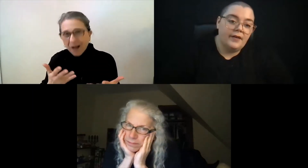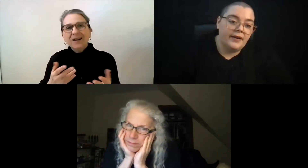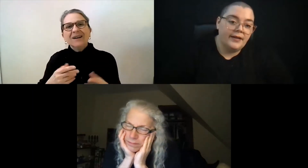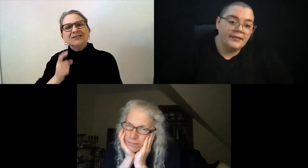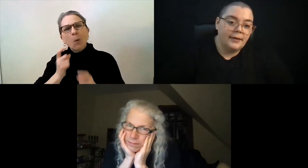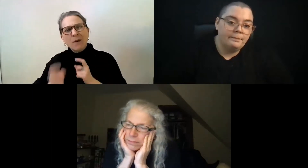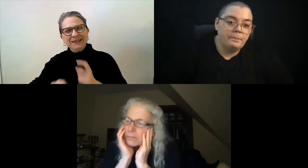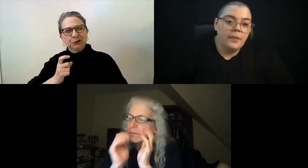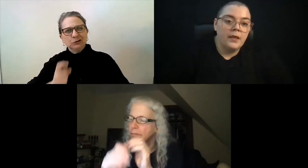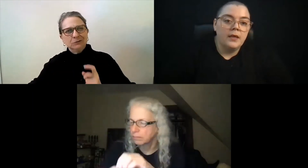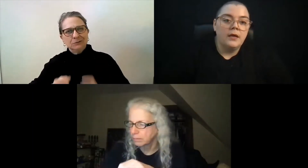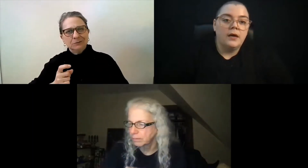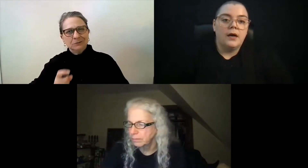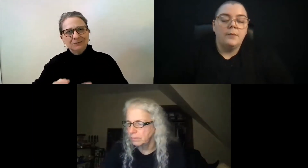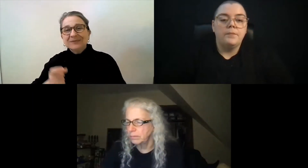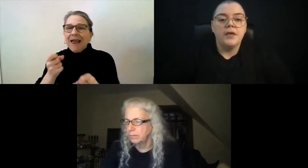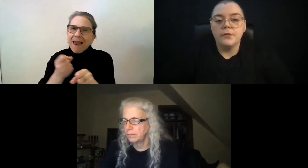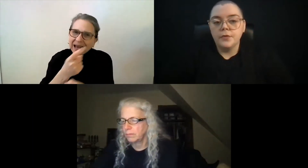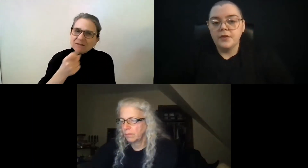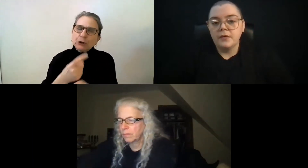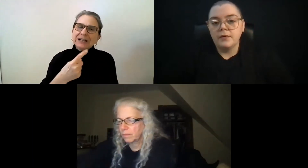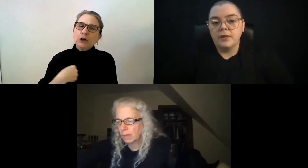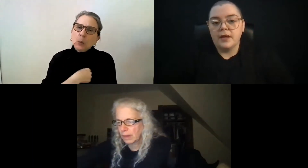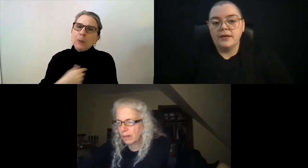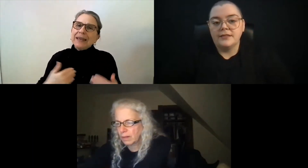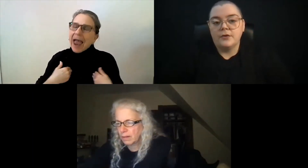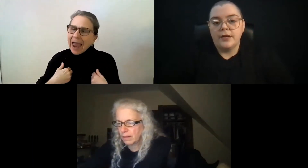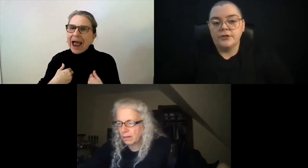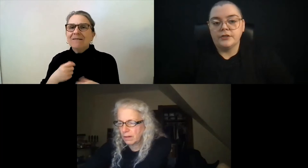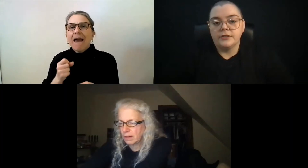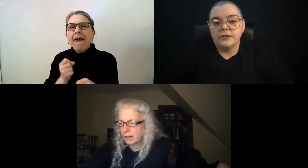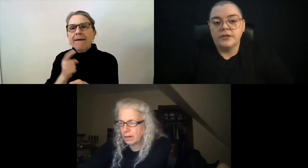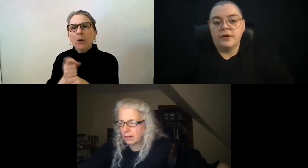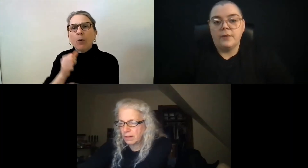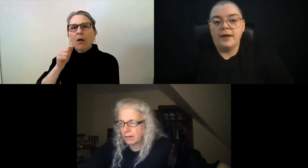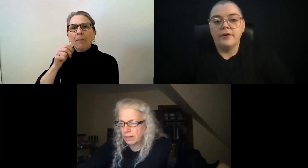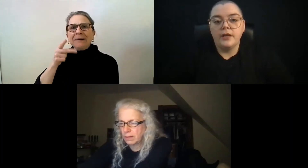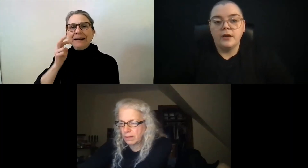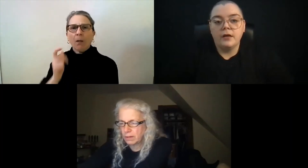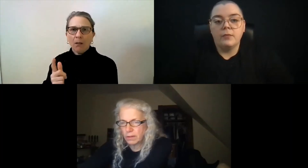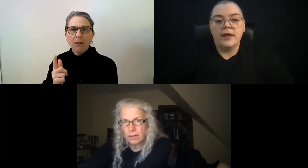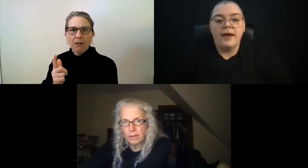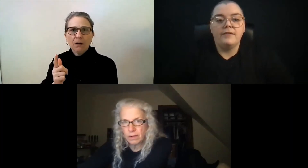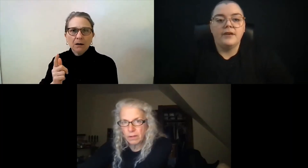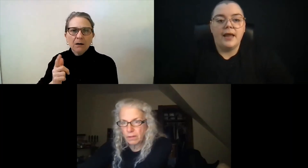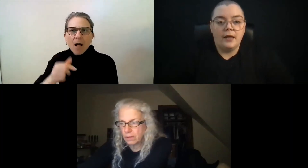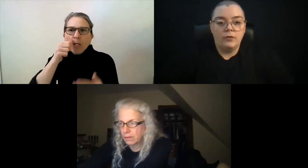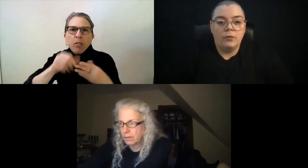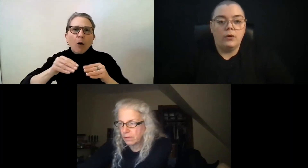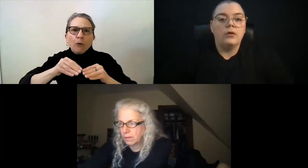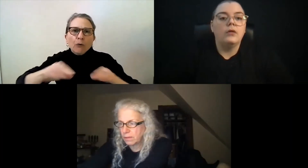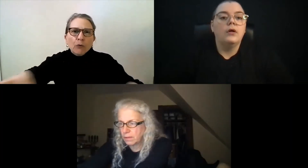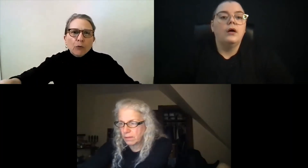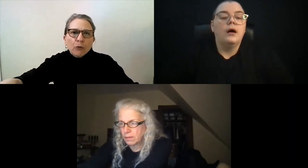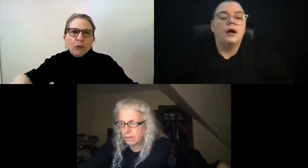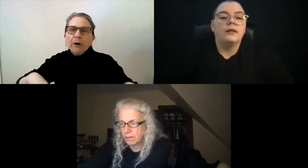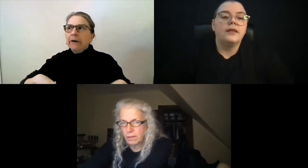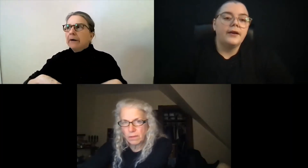so then our funding gets cut. The other thing that we rely on is donations. So every year we have an annual